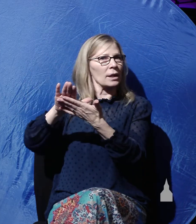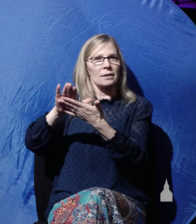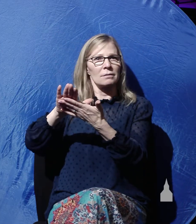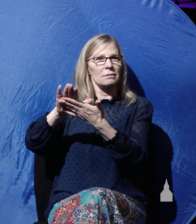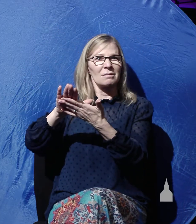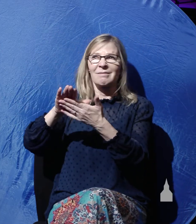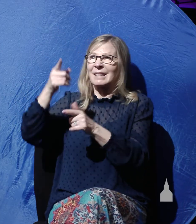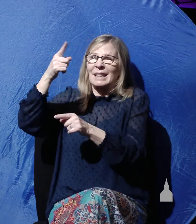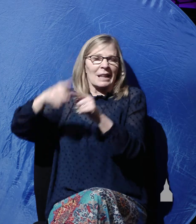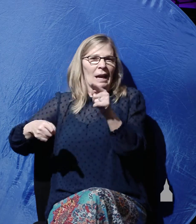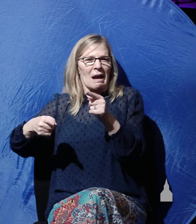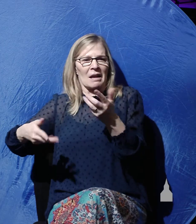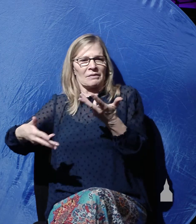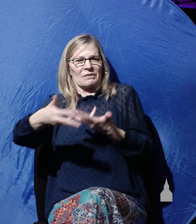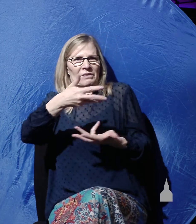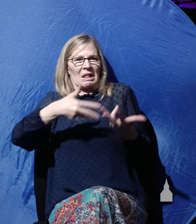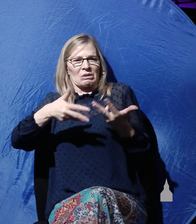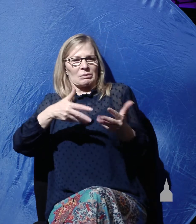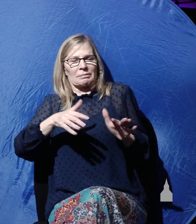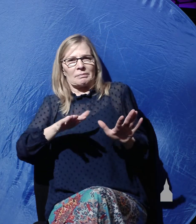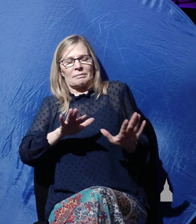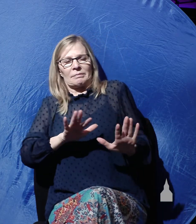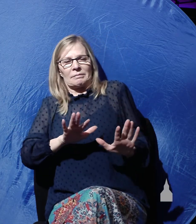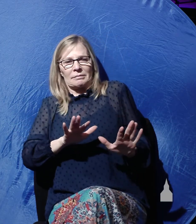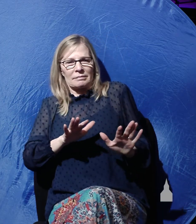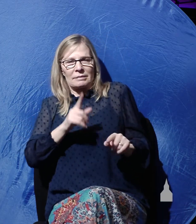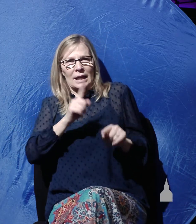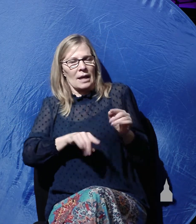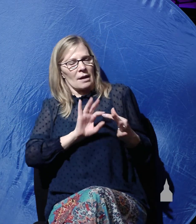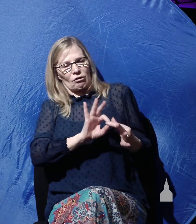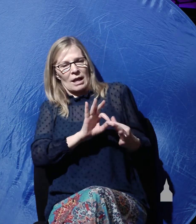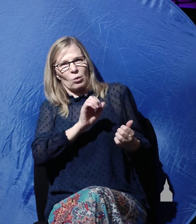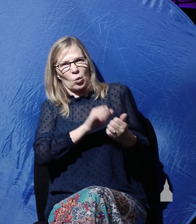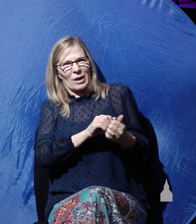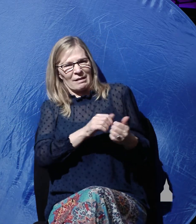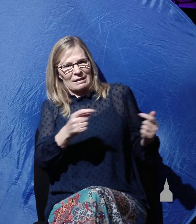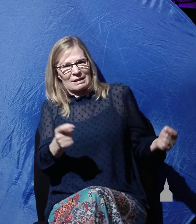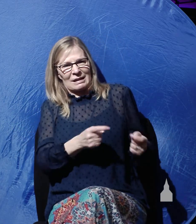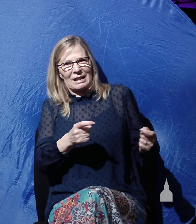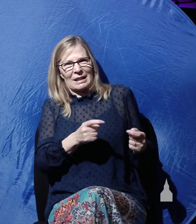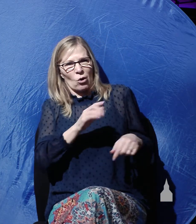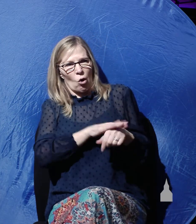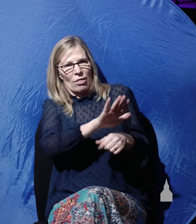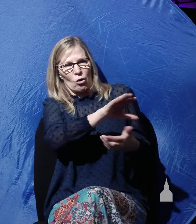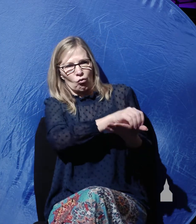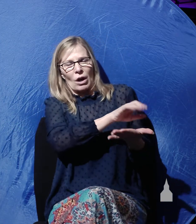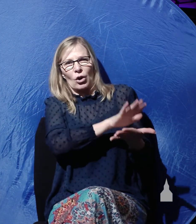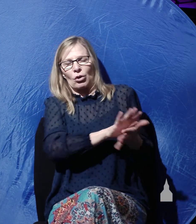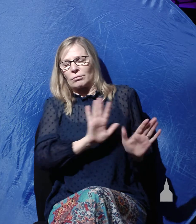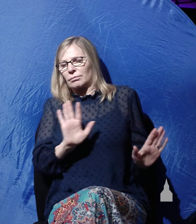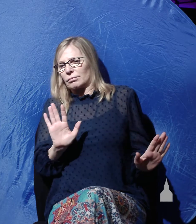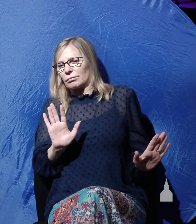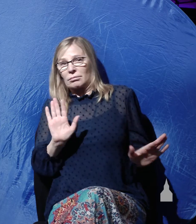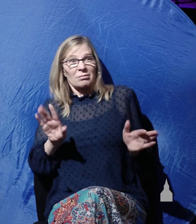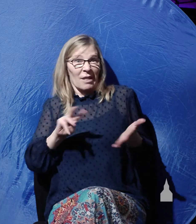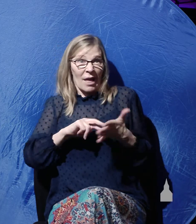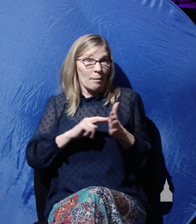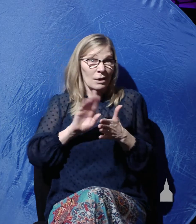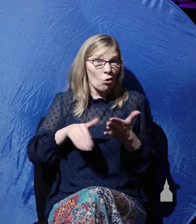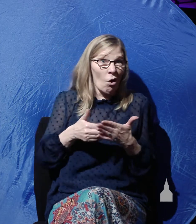cannot have fellowship. He cannot have a relationship with those who have sin on their record. And that means all of us, for all have